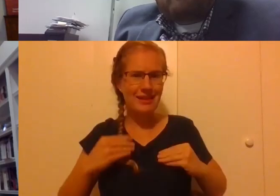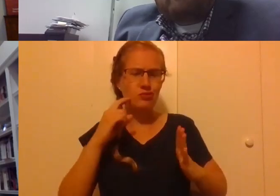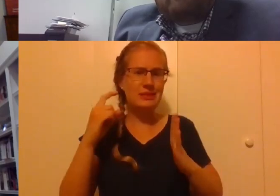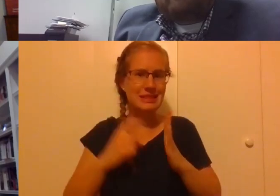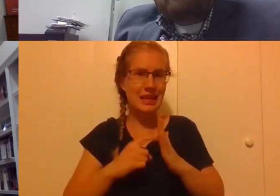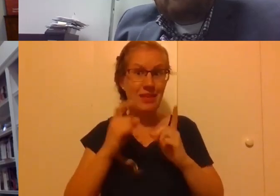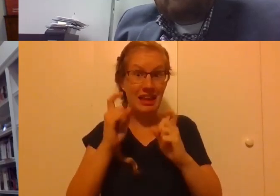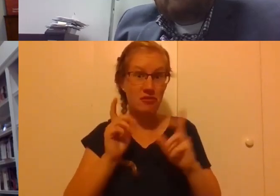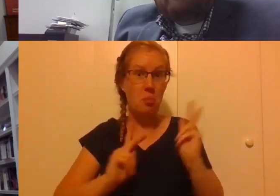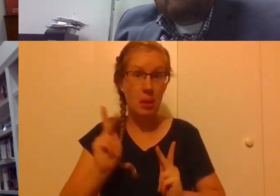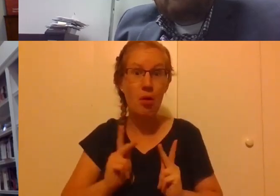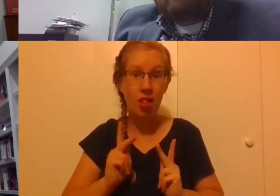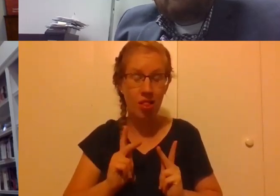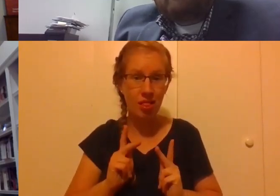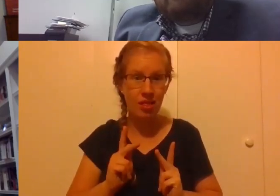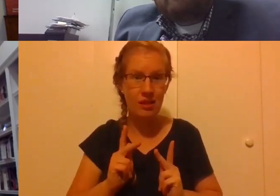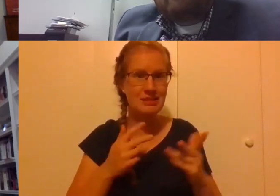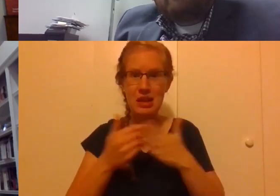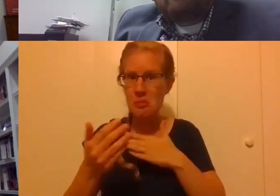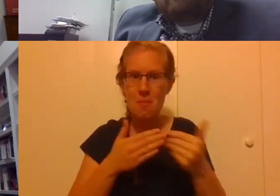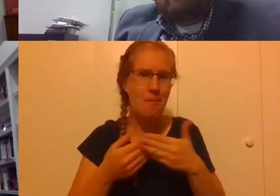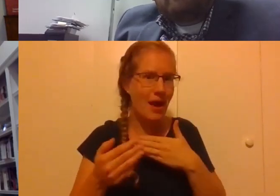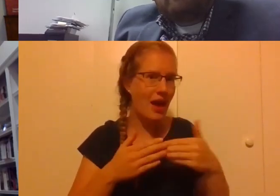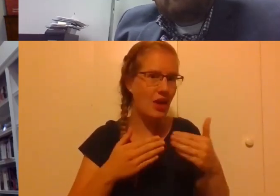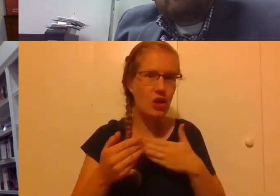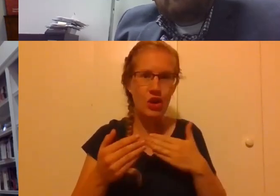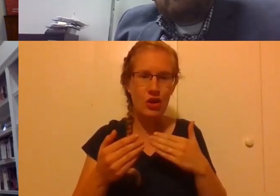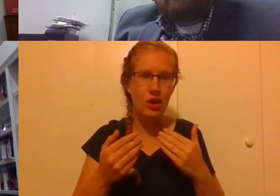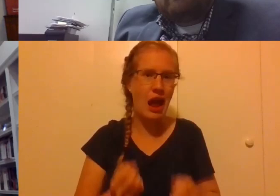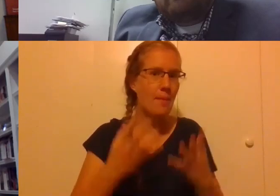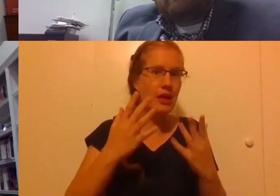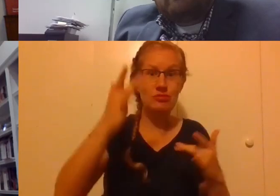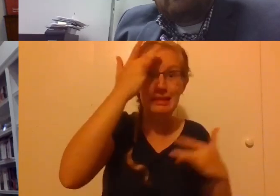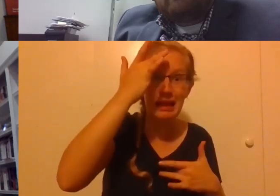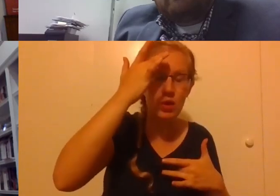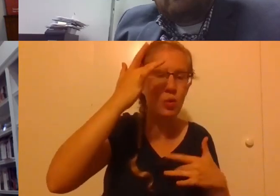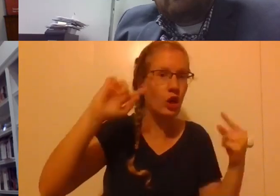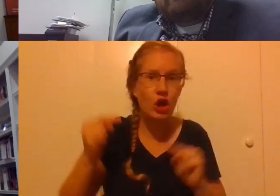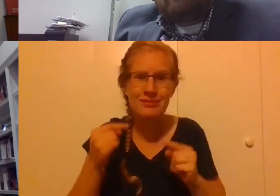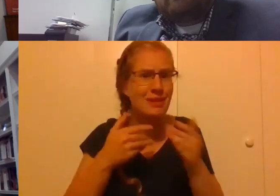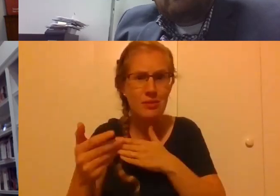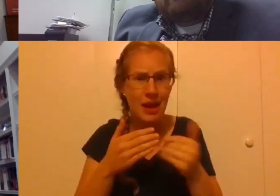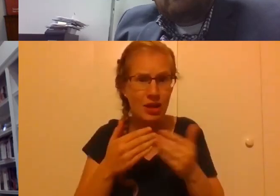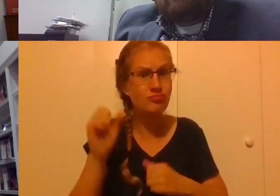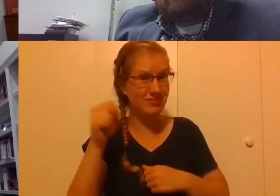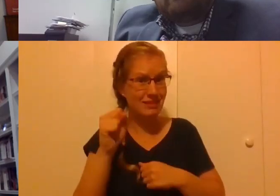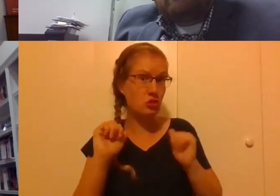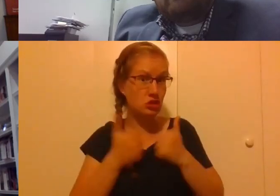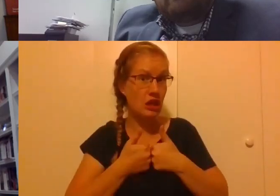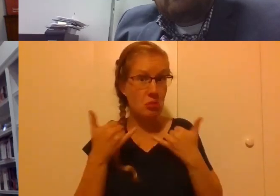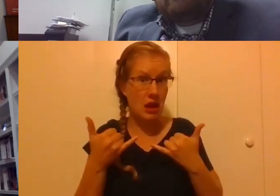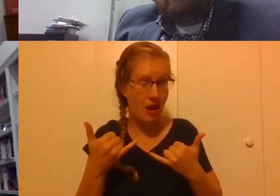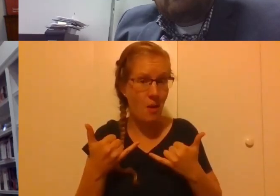of persons, uh, uh, regardless of their degree of impairment, illness, and injury. Yeah, we, we have challenges right now.